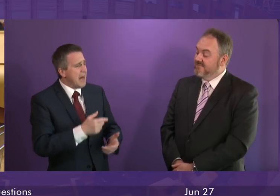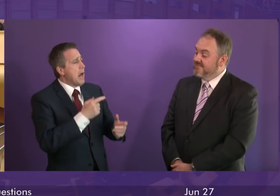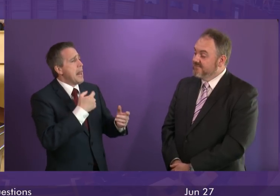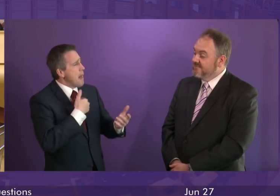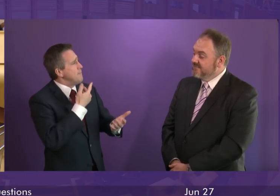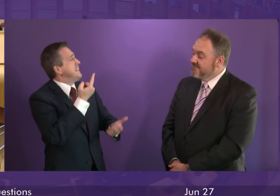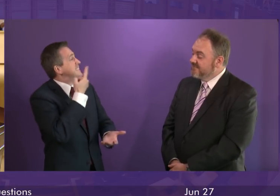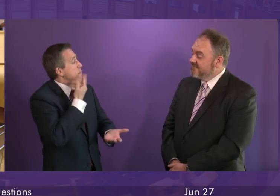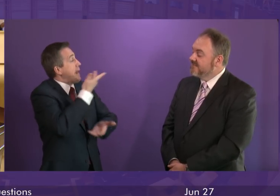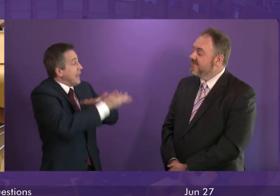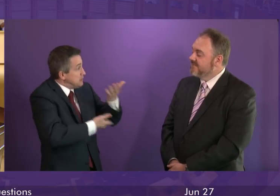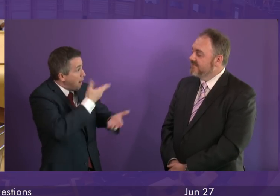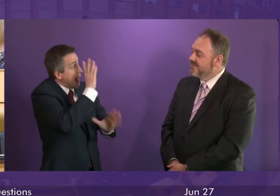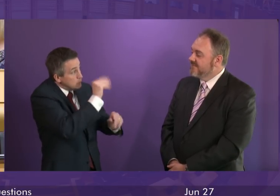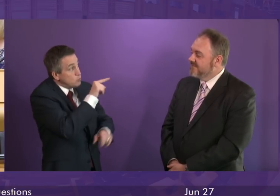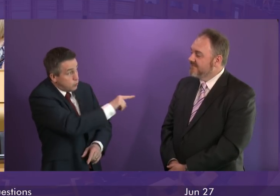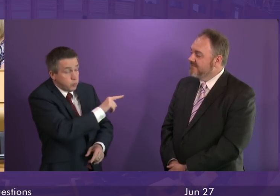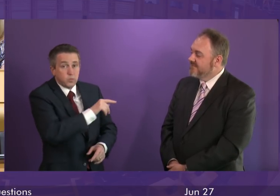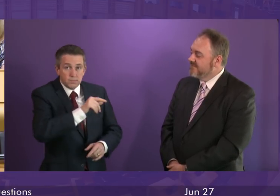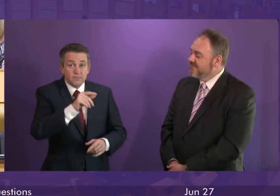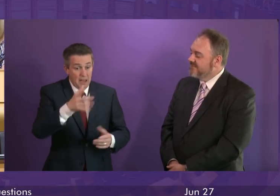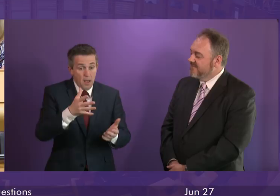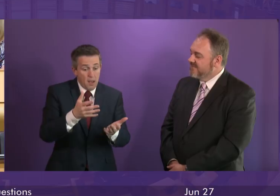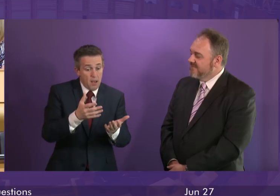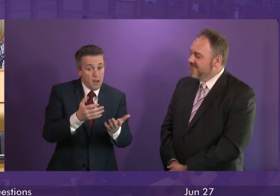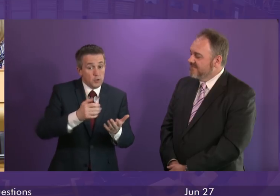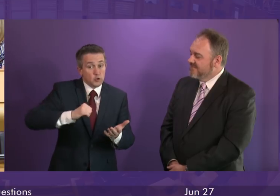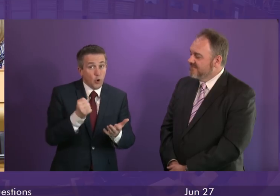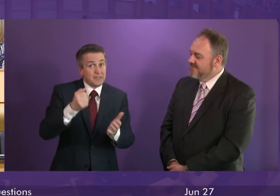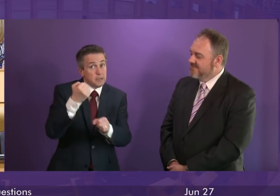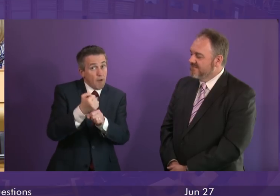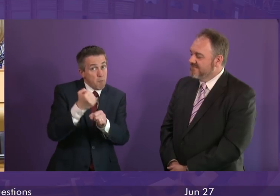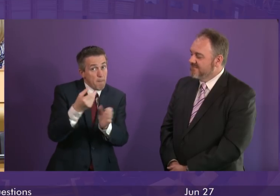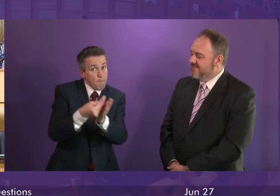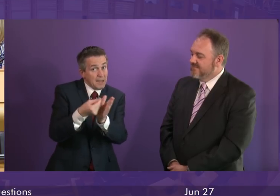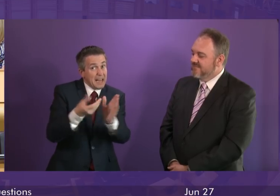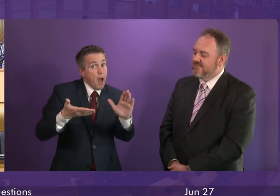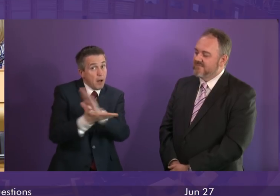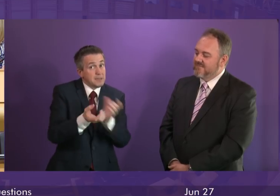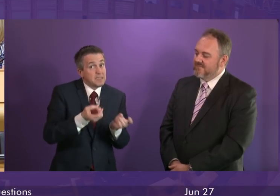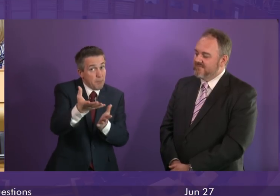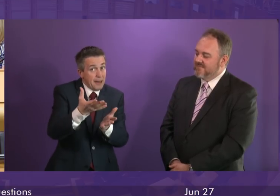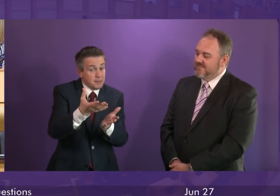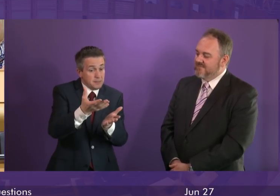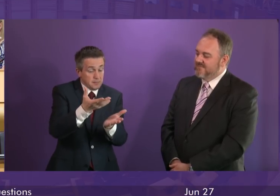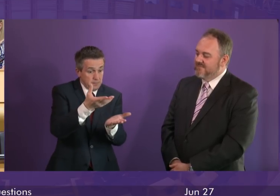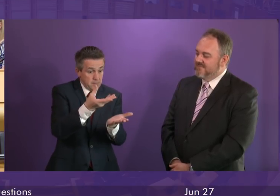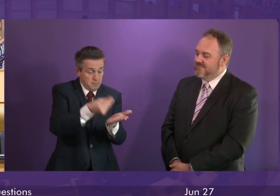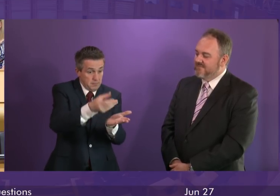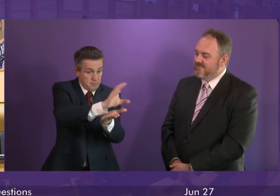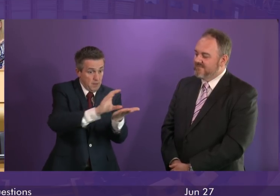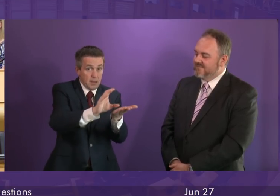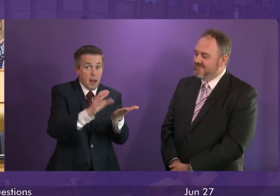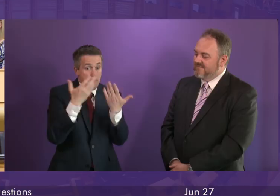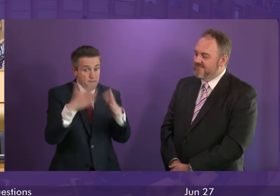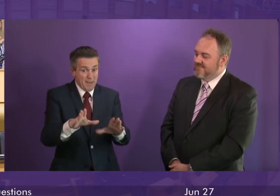and explain it simply to James Kelly. Every penny of the underspend, as he describes it, that can be allocated is